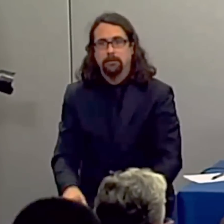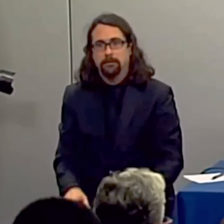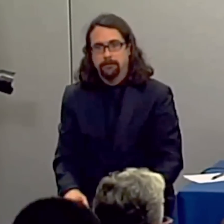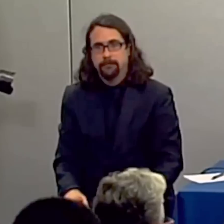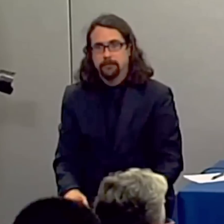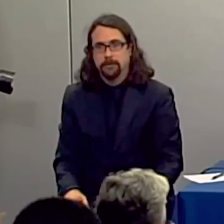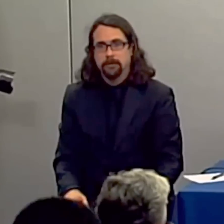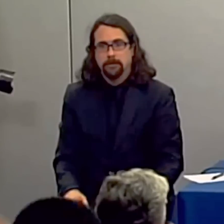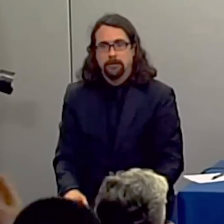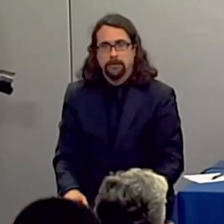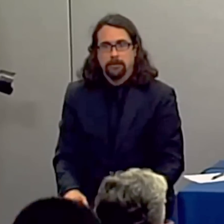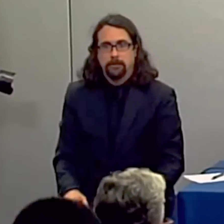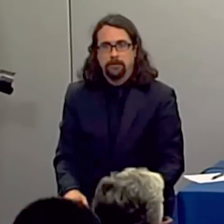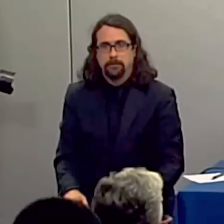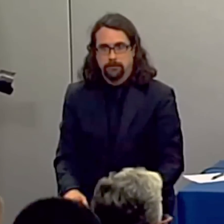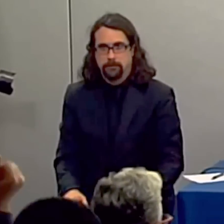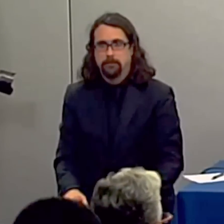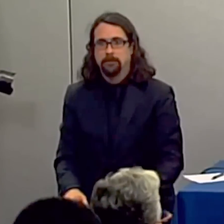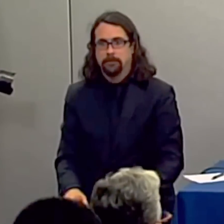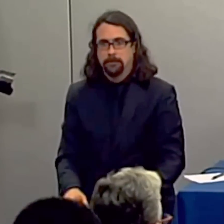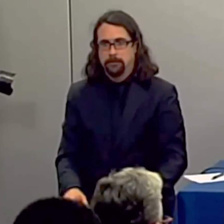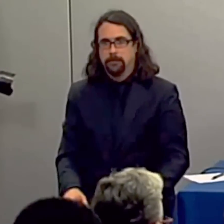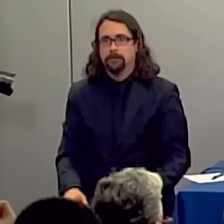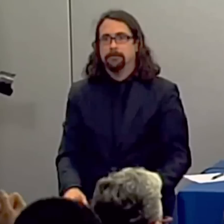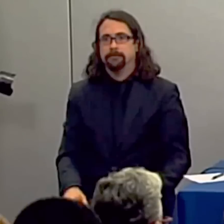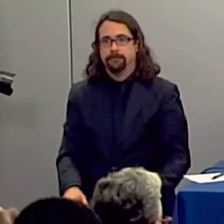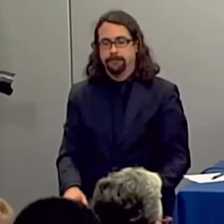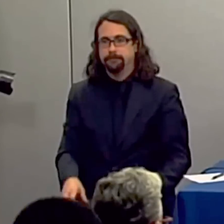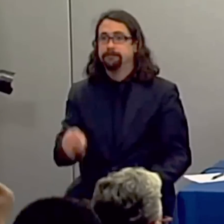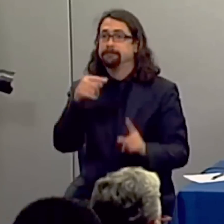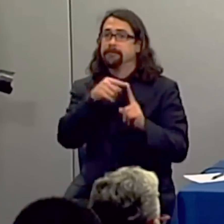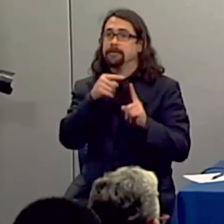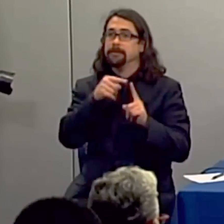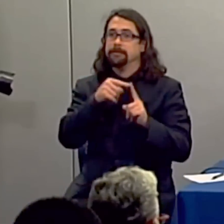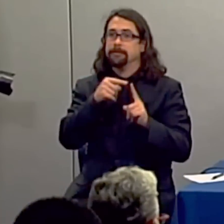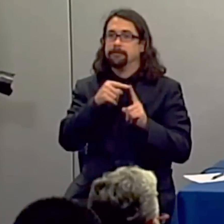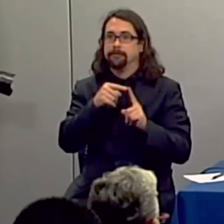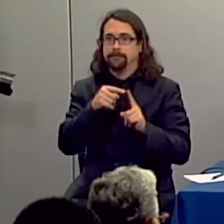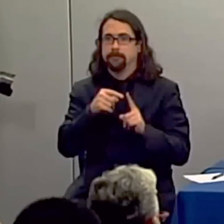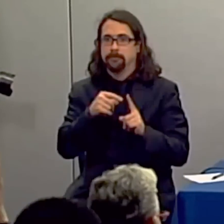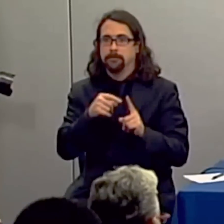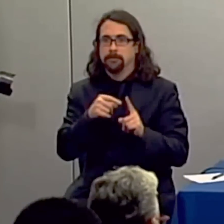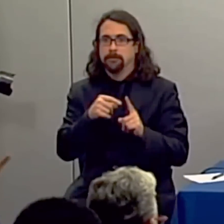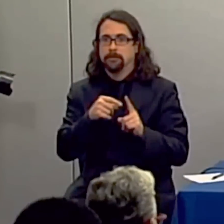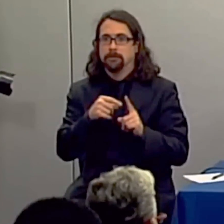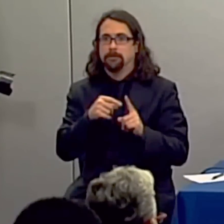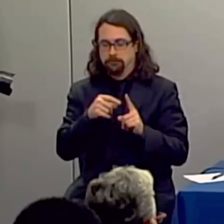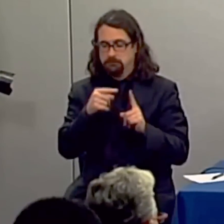touched each other. There was nothing. So it led to three people. Those three people are in quarantine. But unless we find anyone else who we can confirm